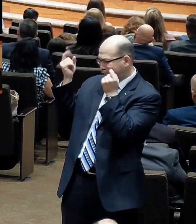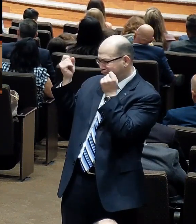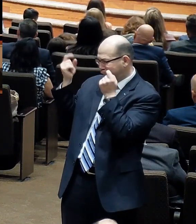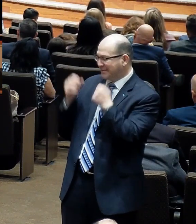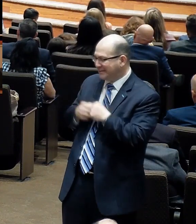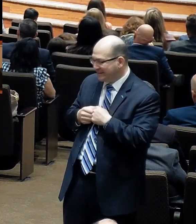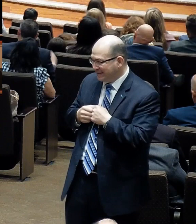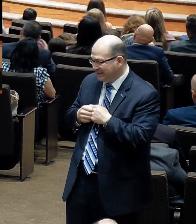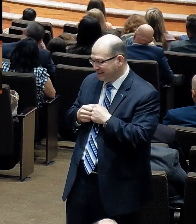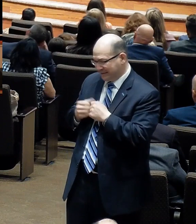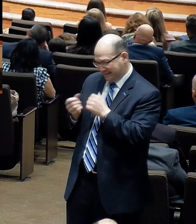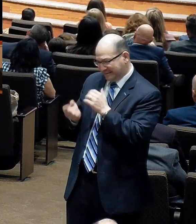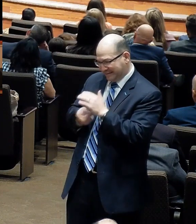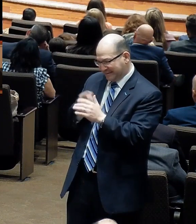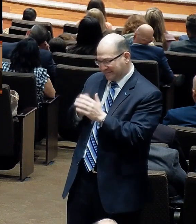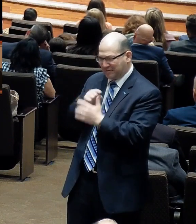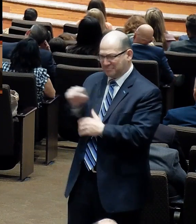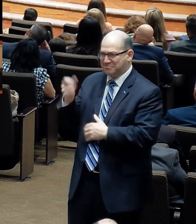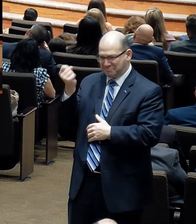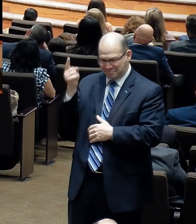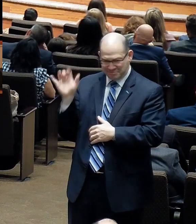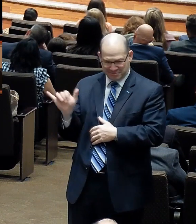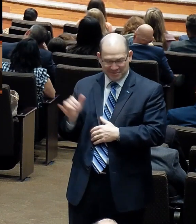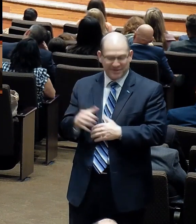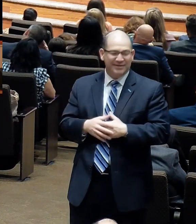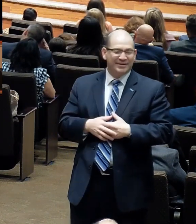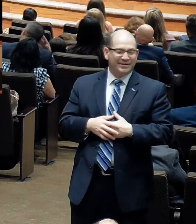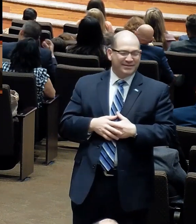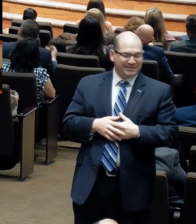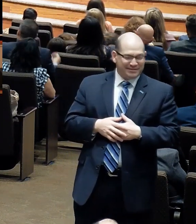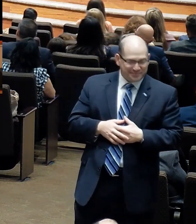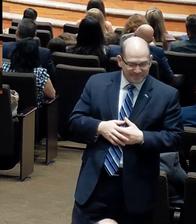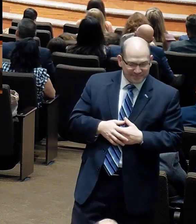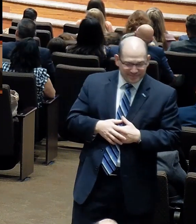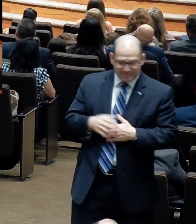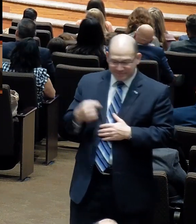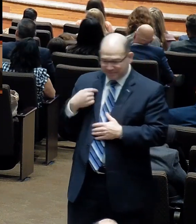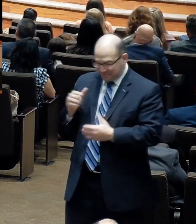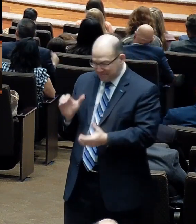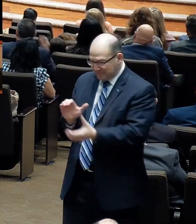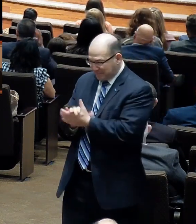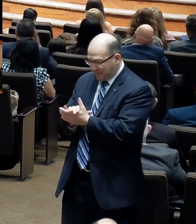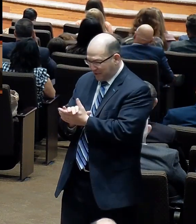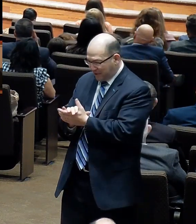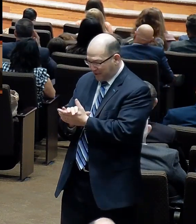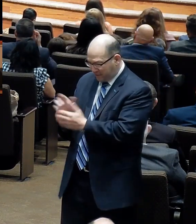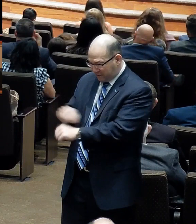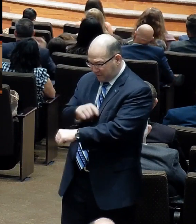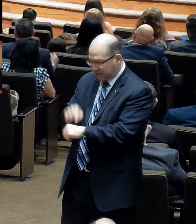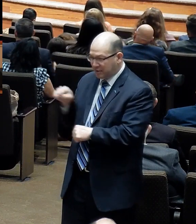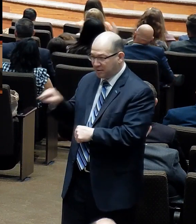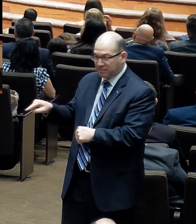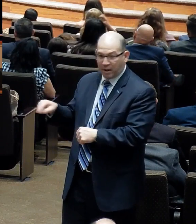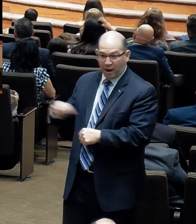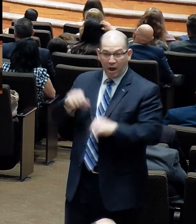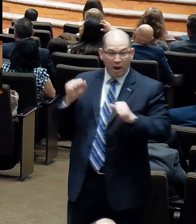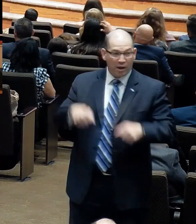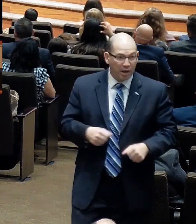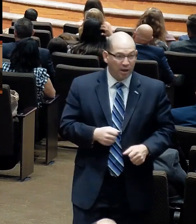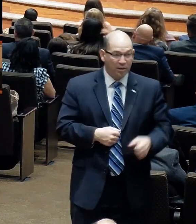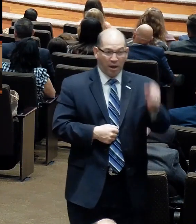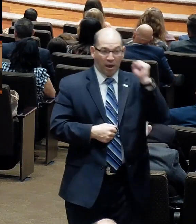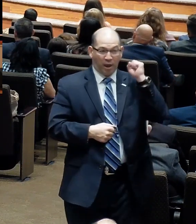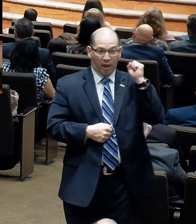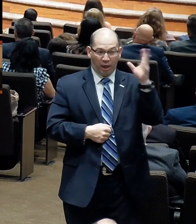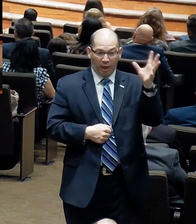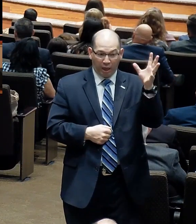Maybe some of you can relate to this, that, that, uh, we've been married long enough that my wife can finish my sentences many times. Most of the time